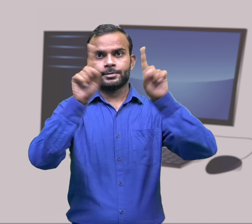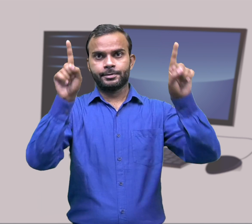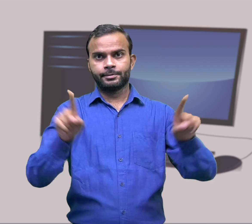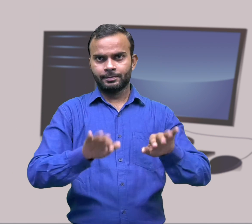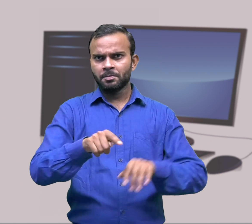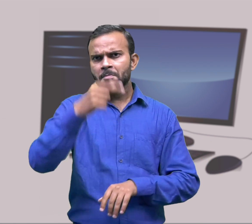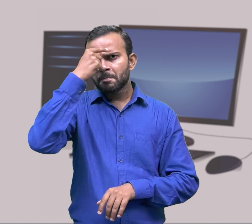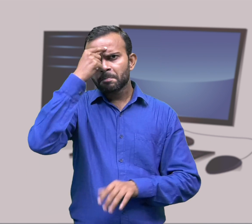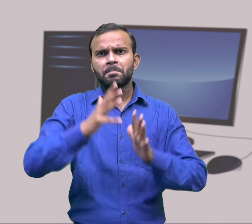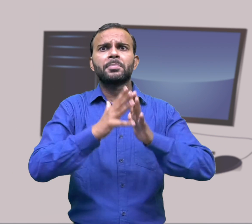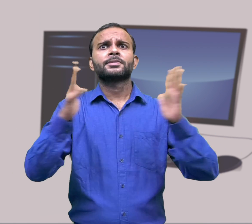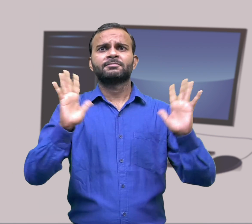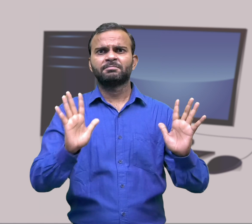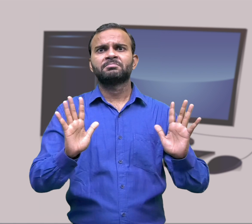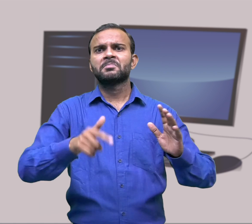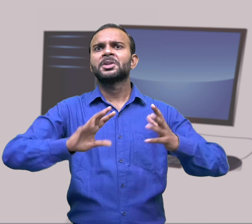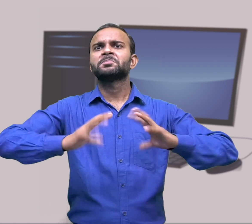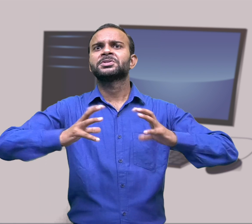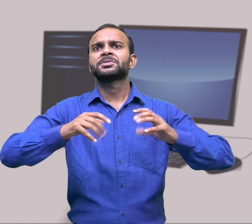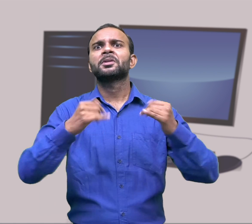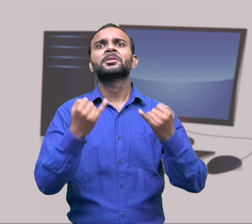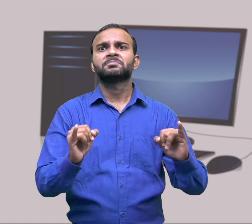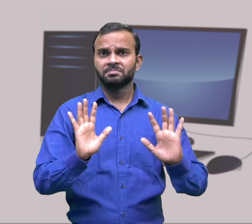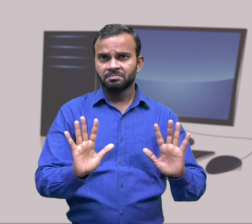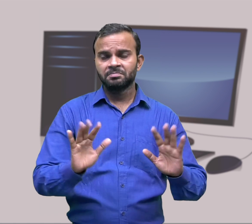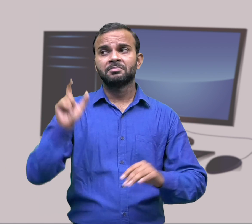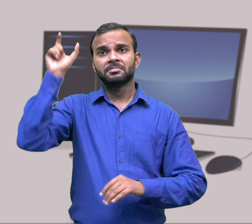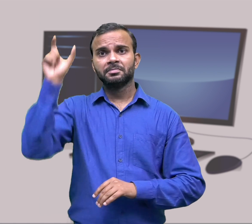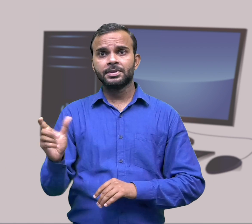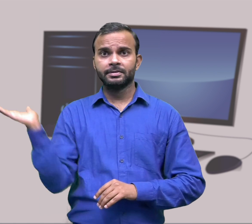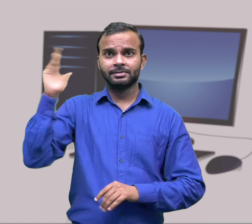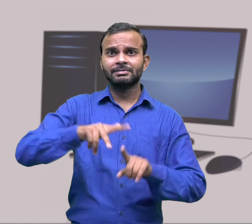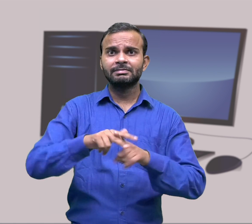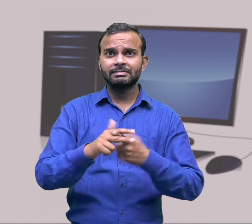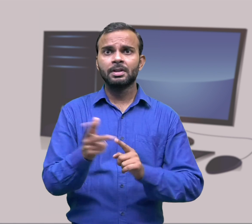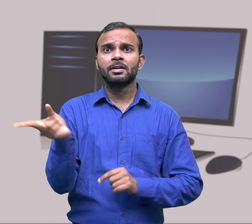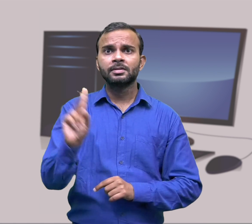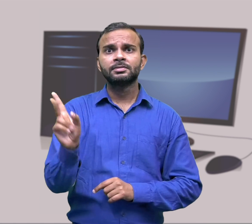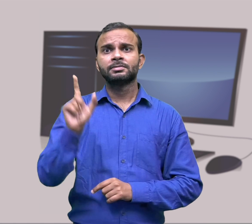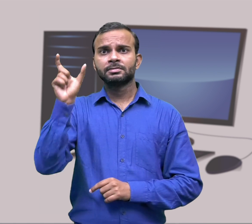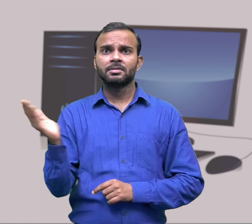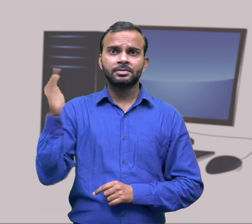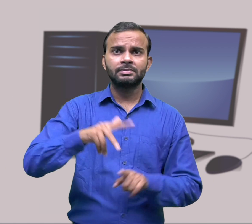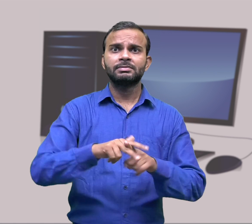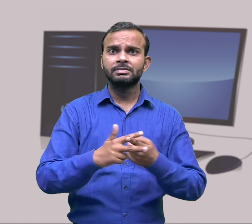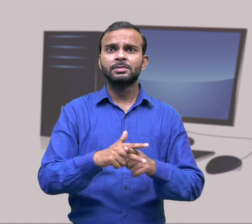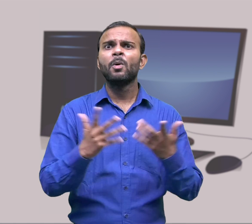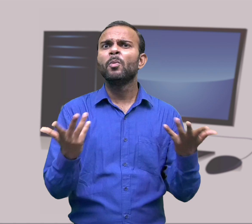cause serious file system damage and other issues. Once it is damaged, we will have to hire a computer repair